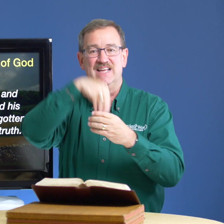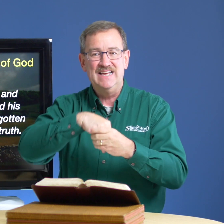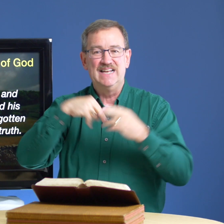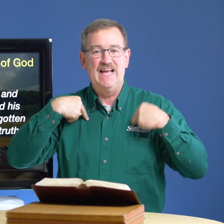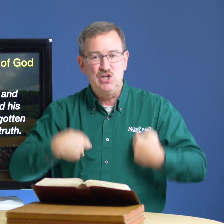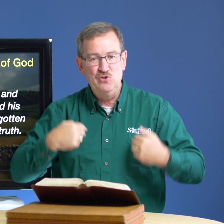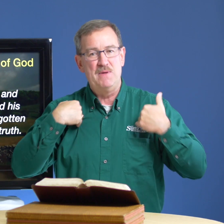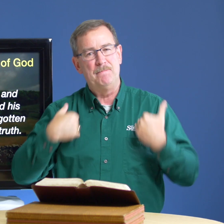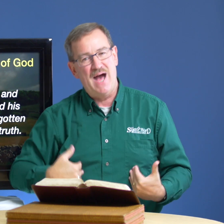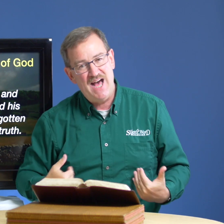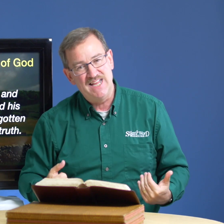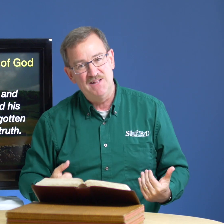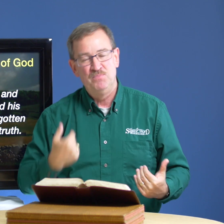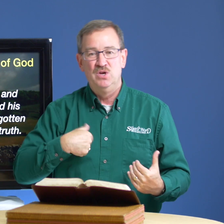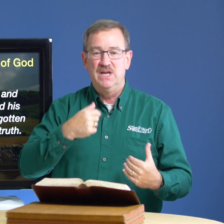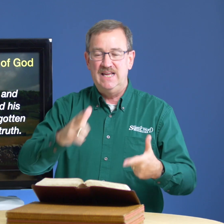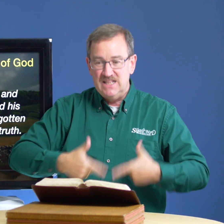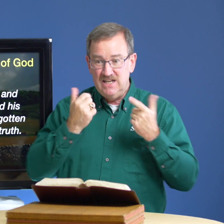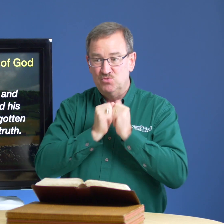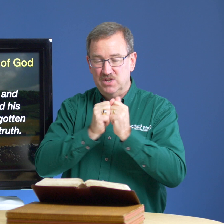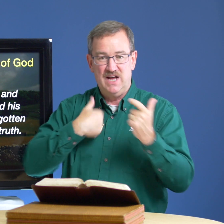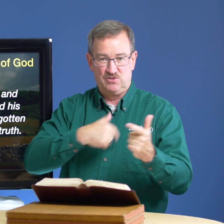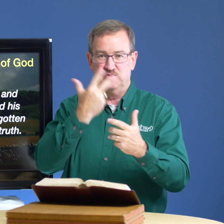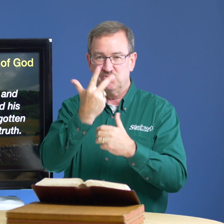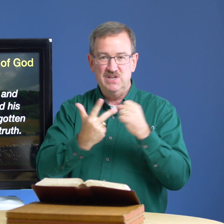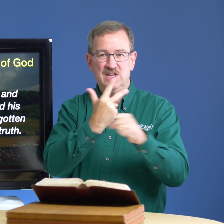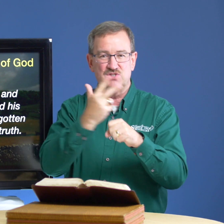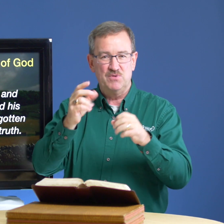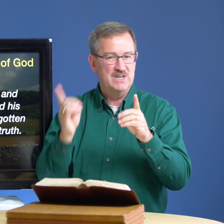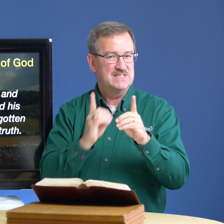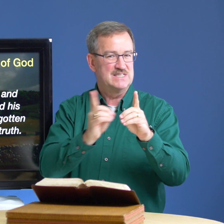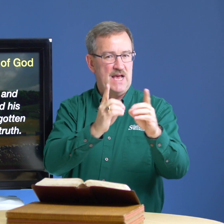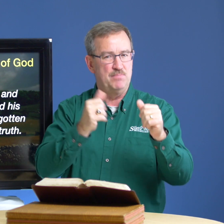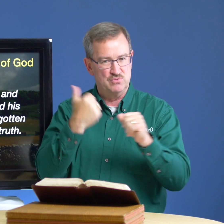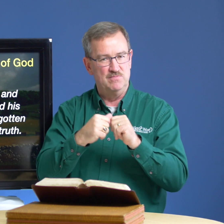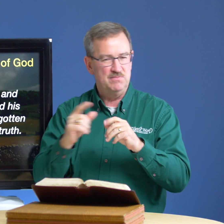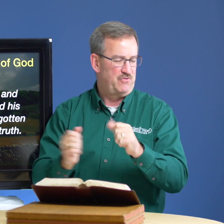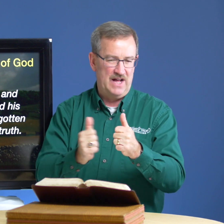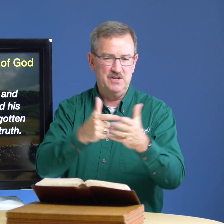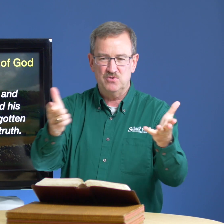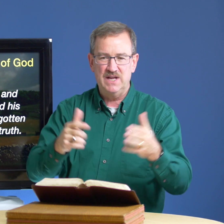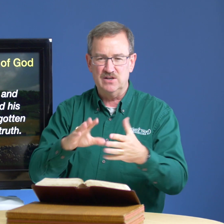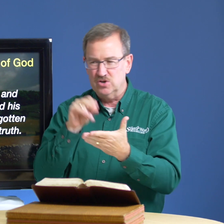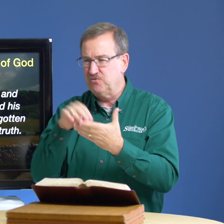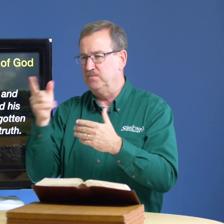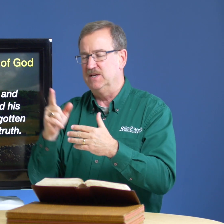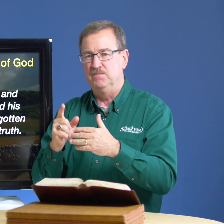in a human body he lived with us for three years they were his disciples remember followed him around learn from him